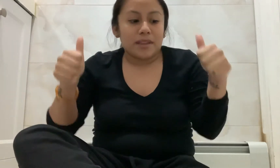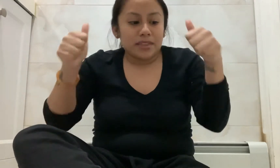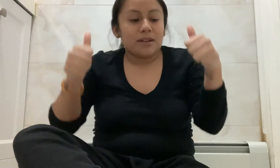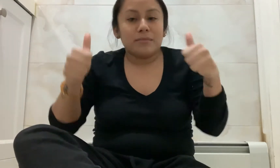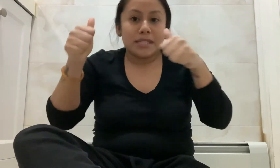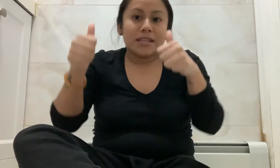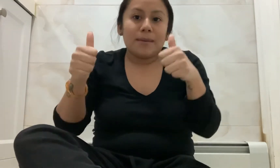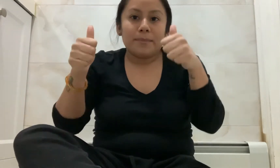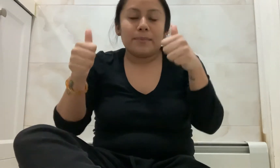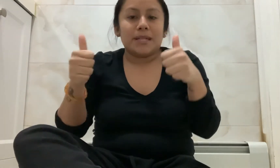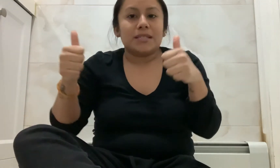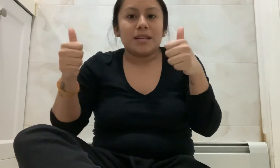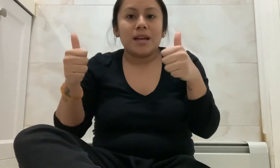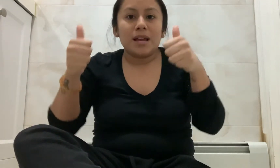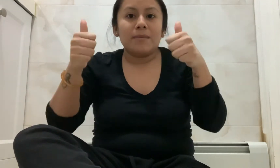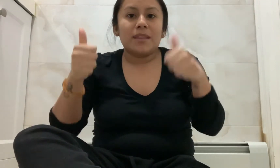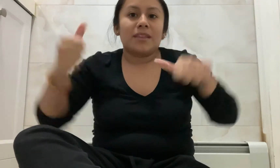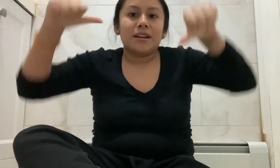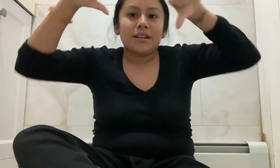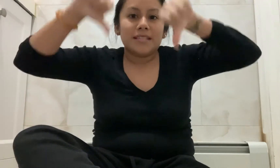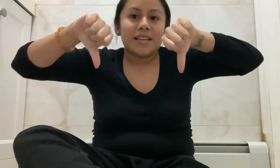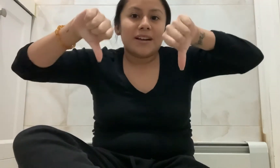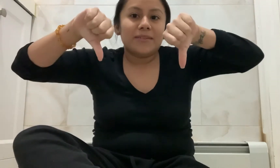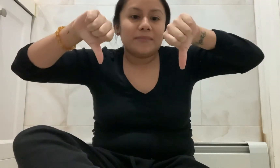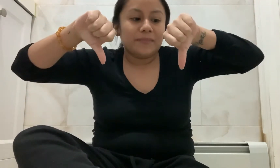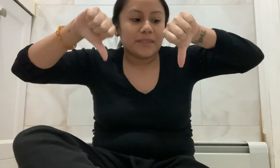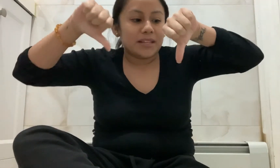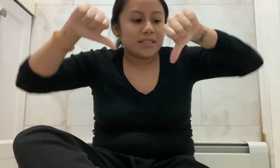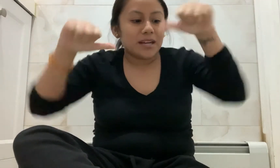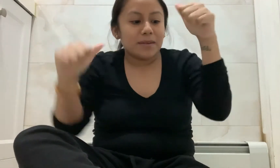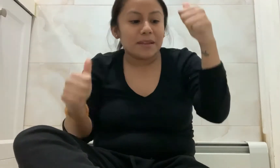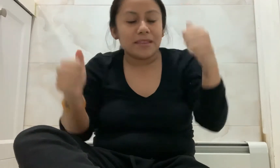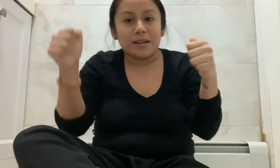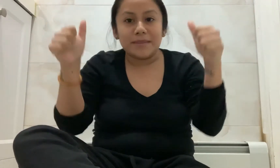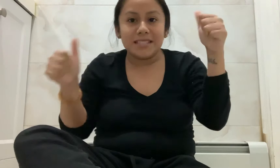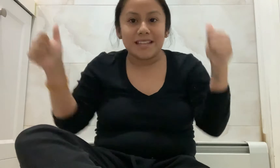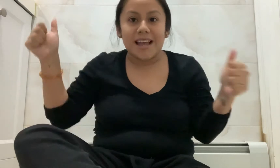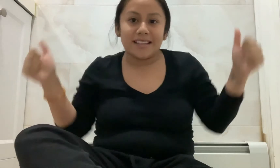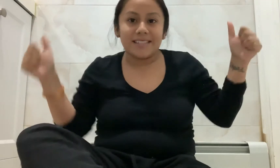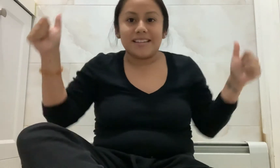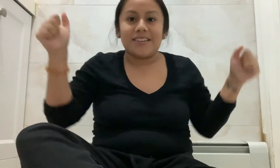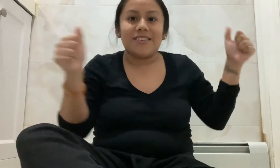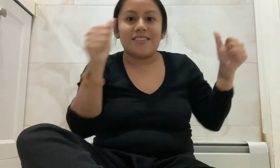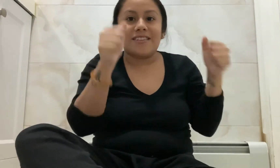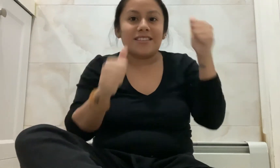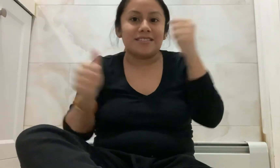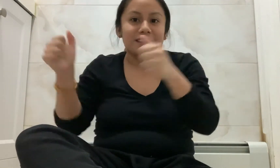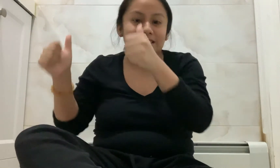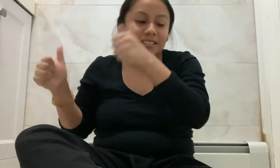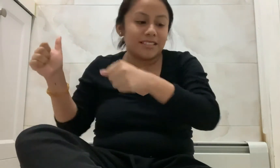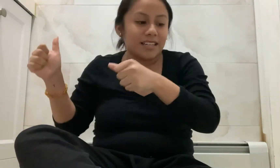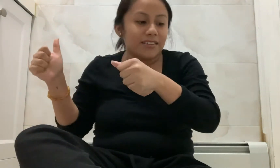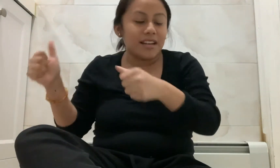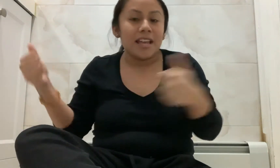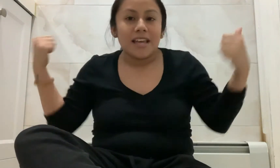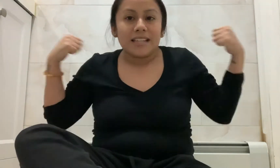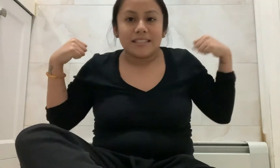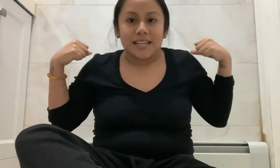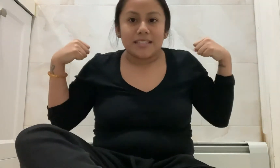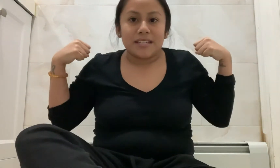thumb is up and Tommy thumb is down. Tommy thumb is dancing all around the town. Dancing